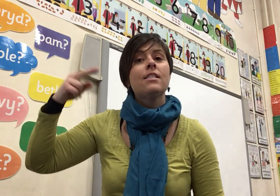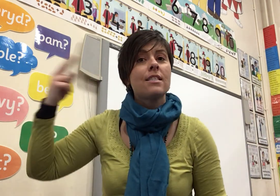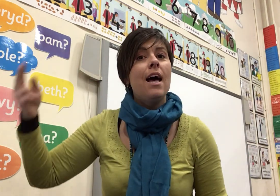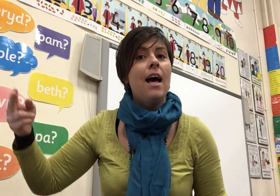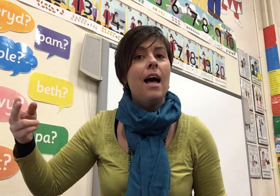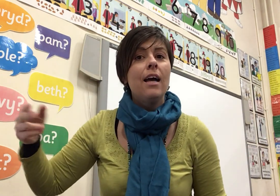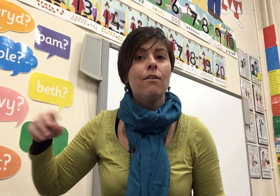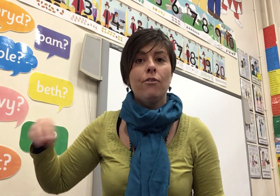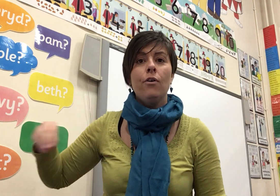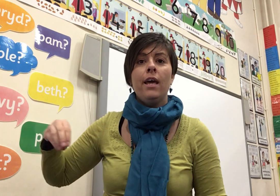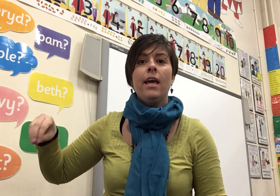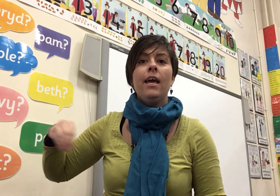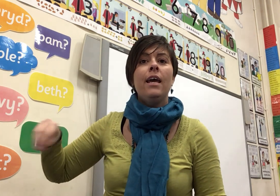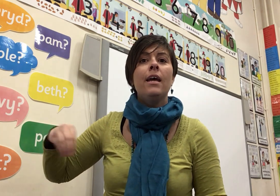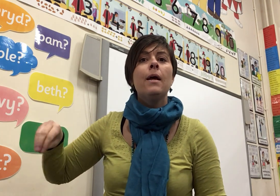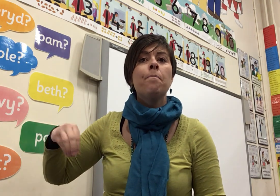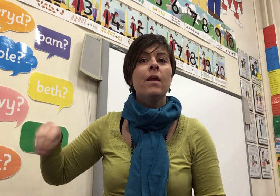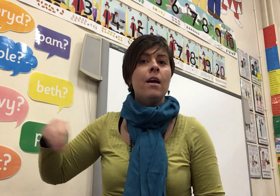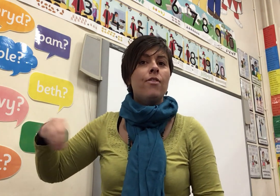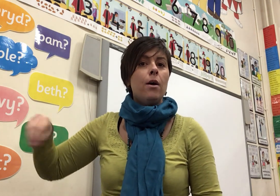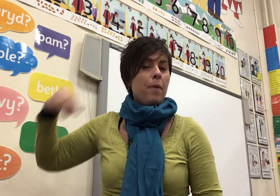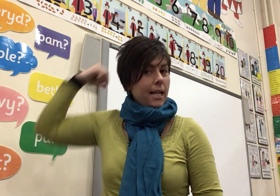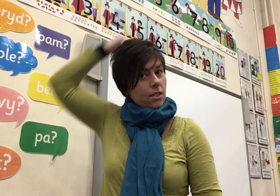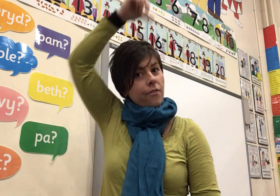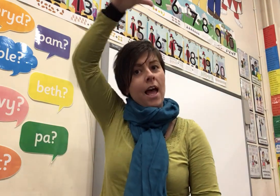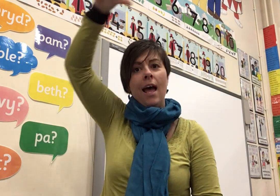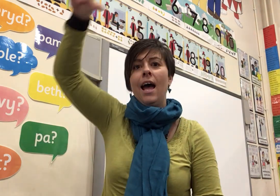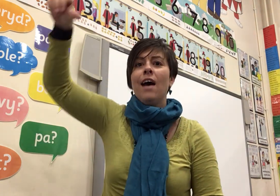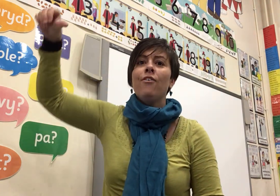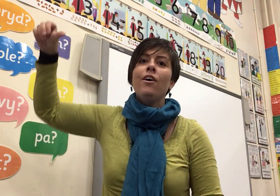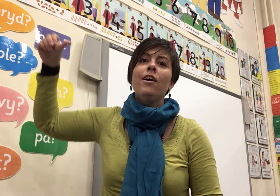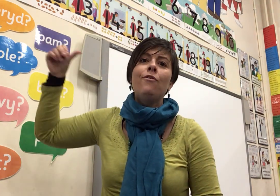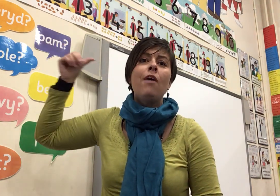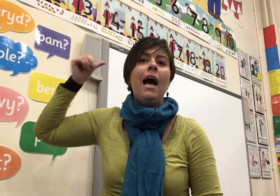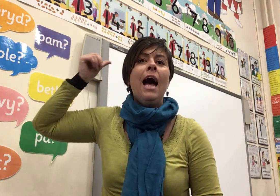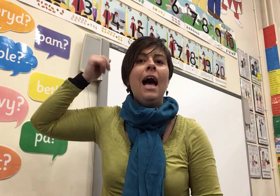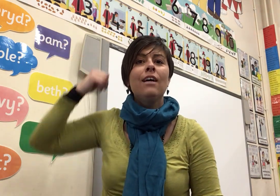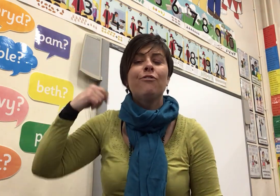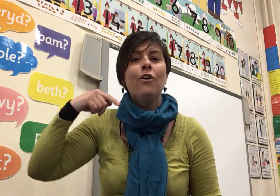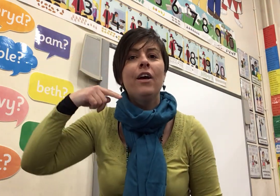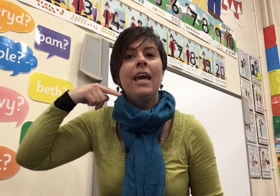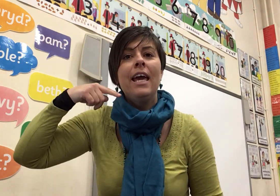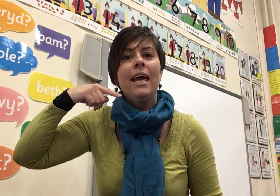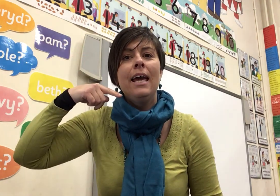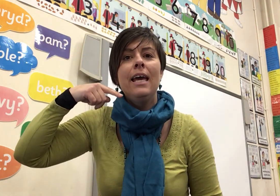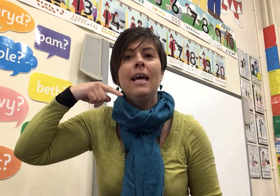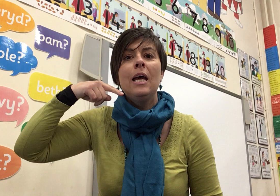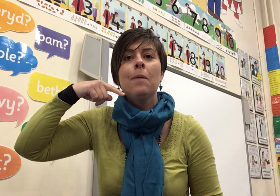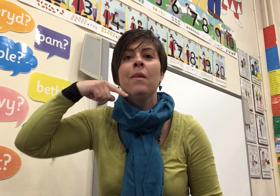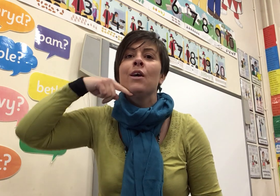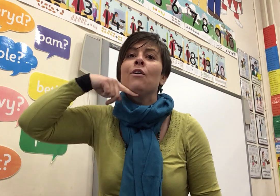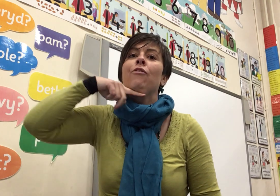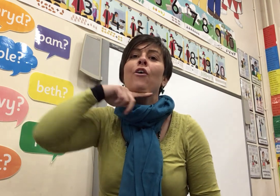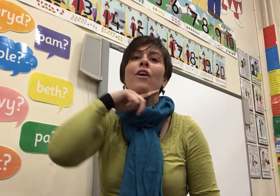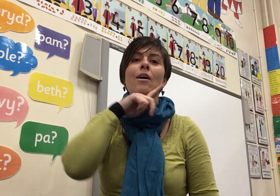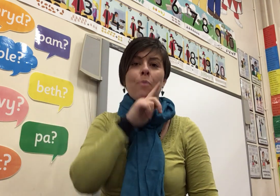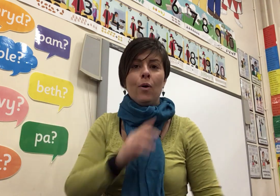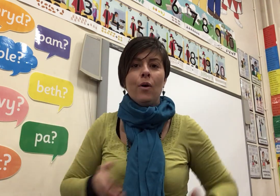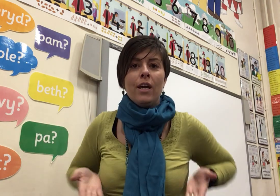sang for him The bells of heaven rang for him For a boy